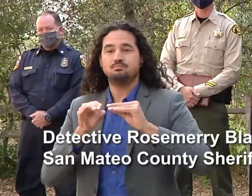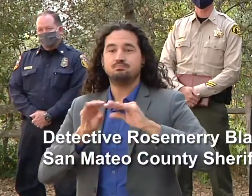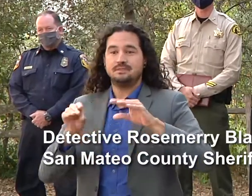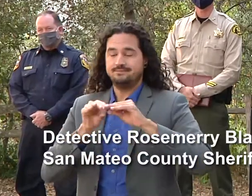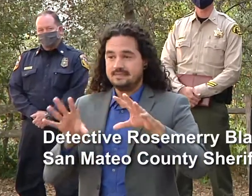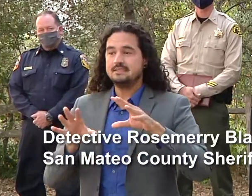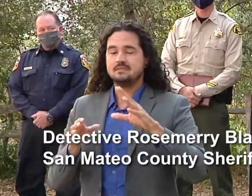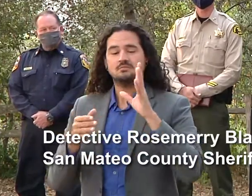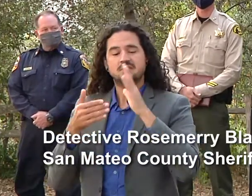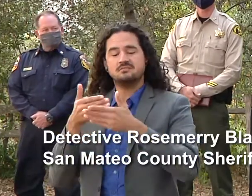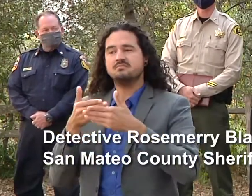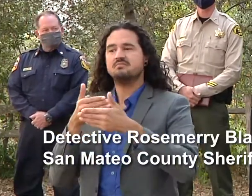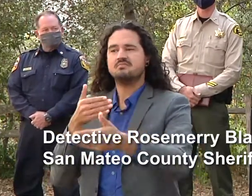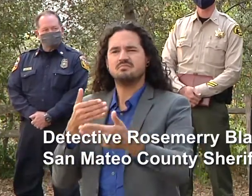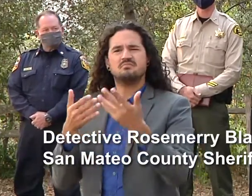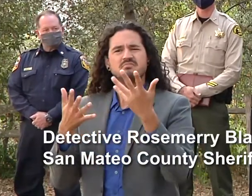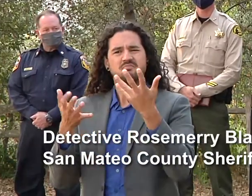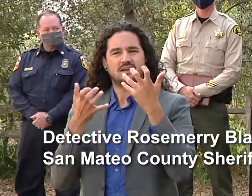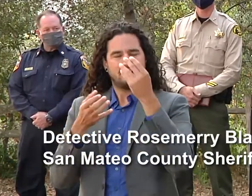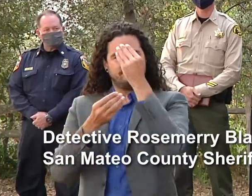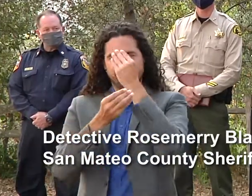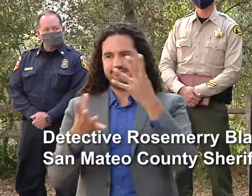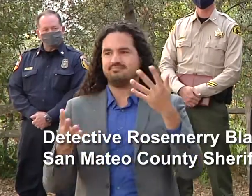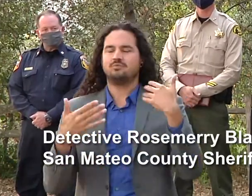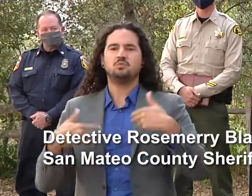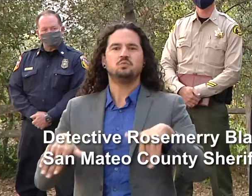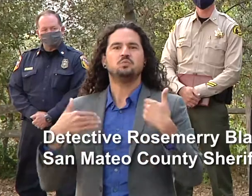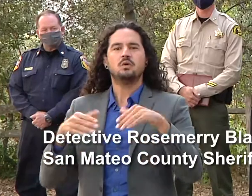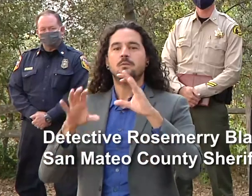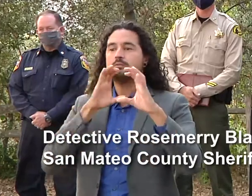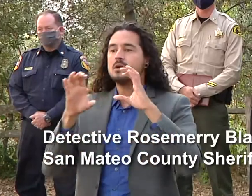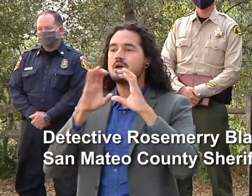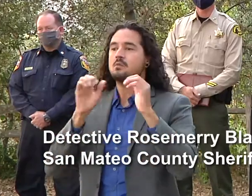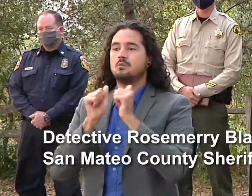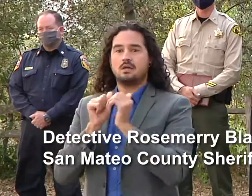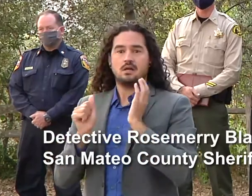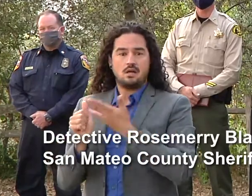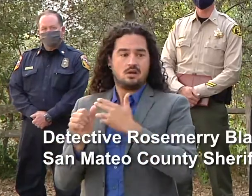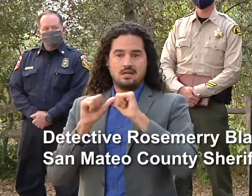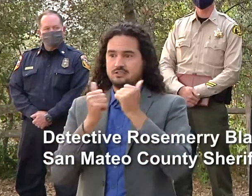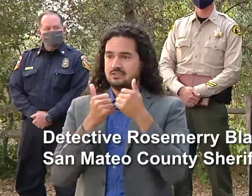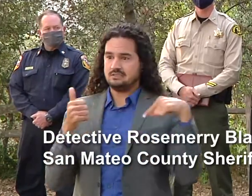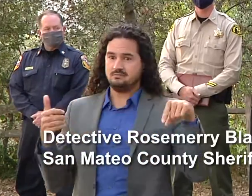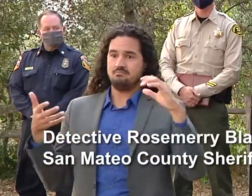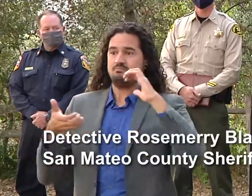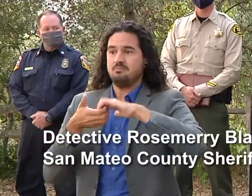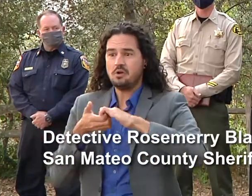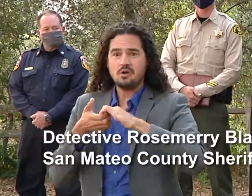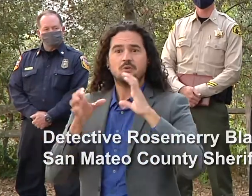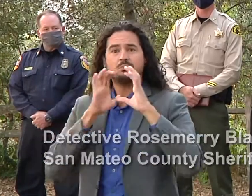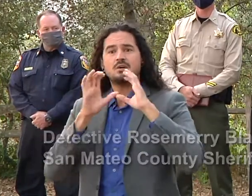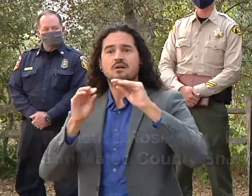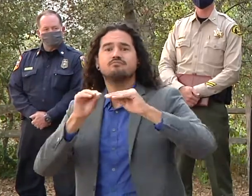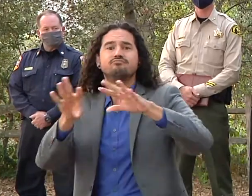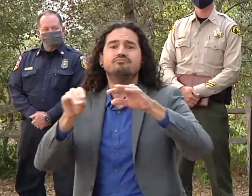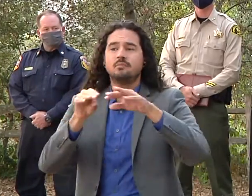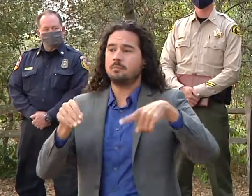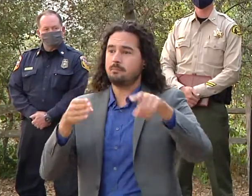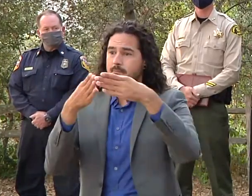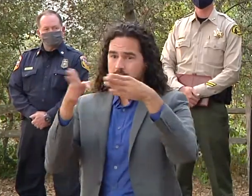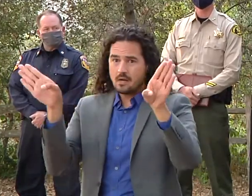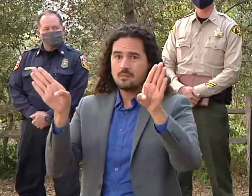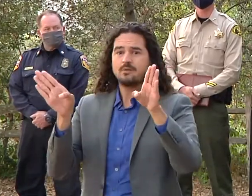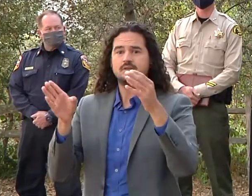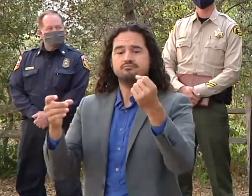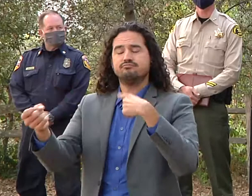we have learned not only from communicating with our partners here but also from communicating with the public and the manner in which we did that